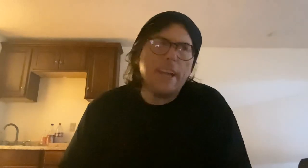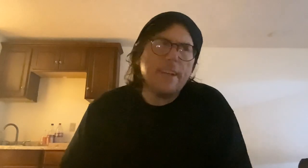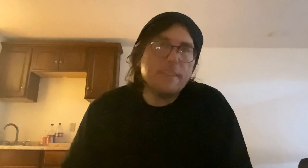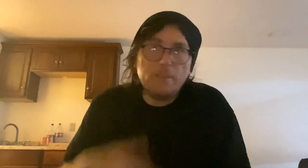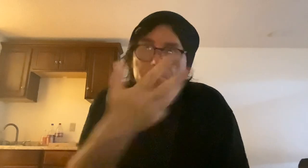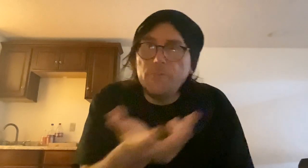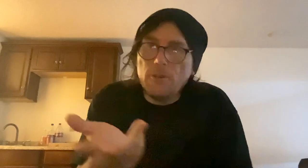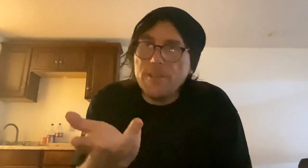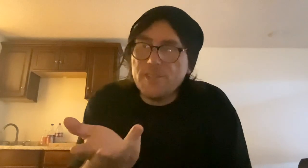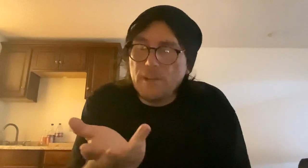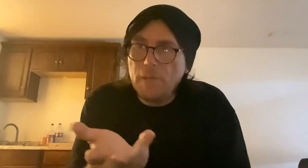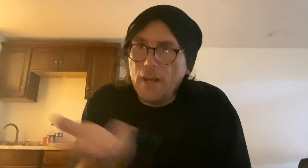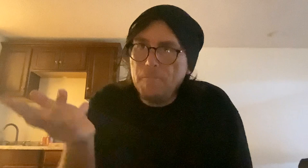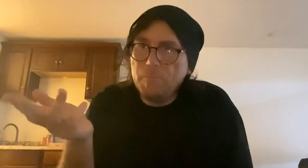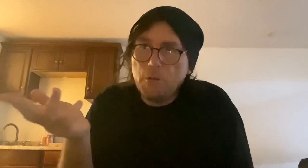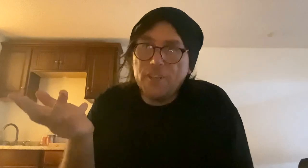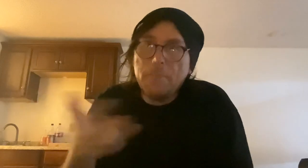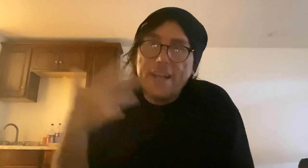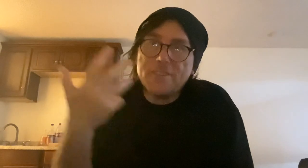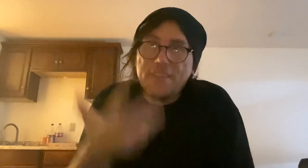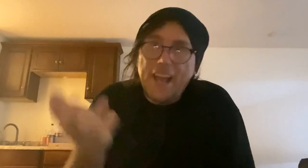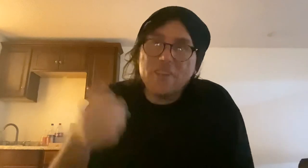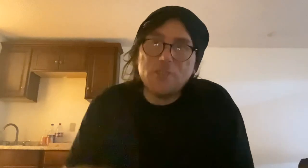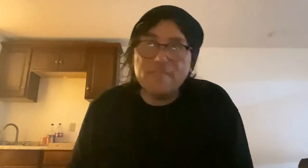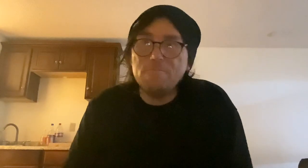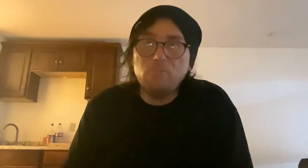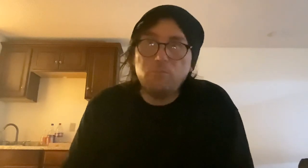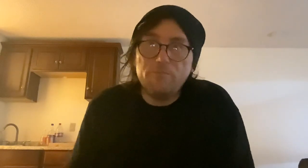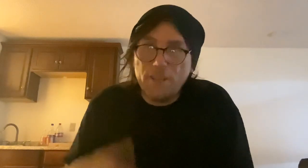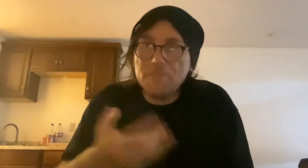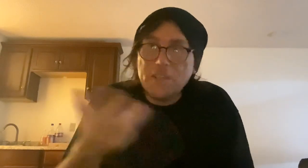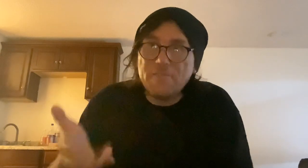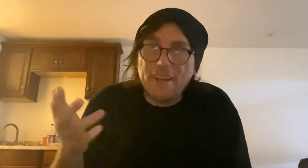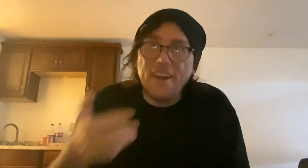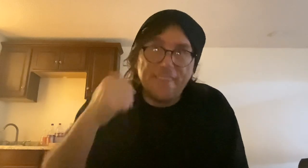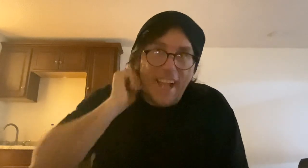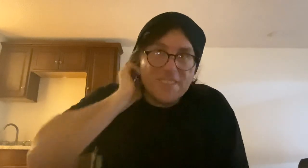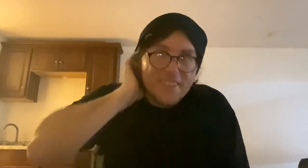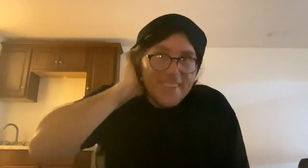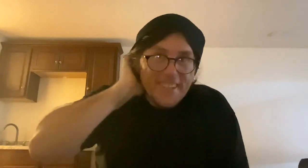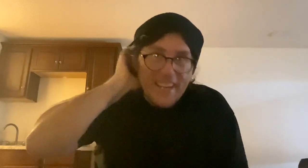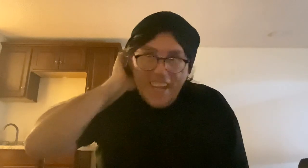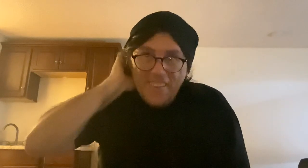there is some print-on-demands that actually, you know, specify on that. And